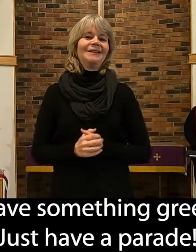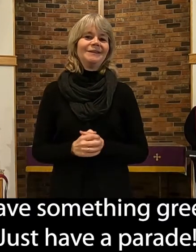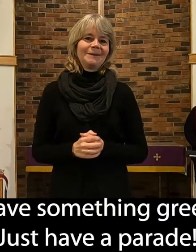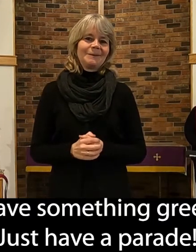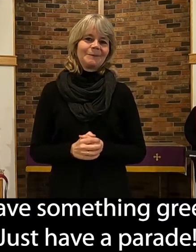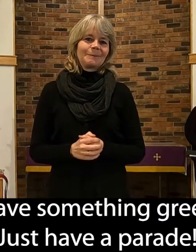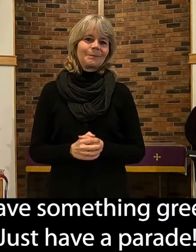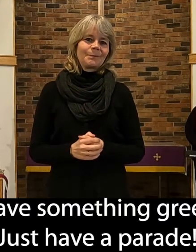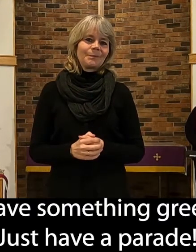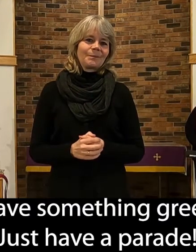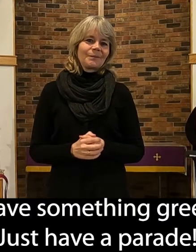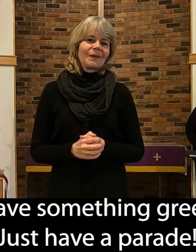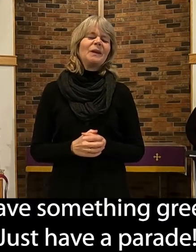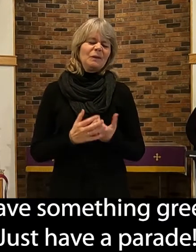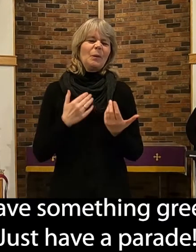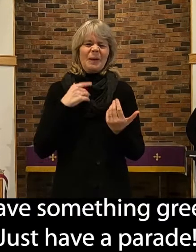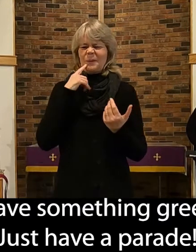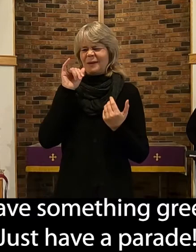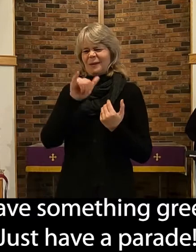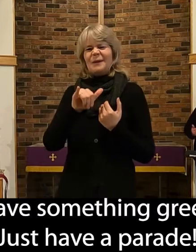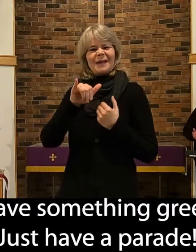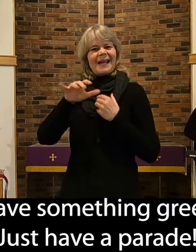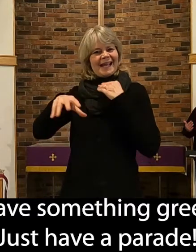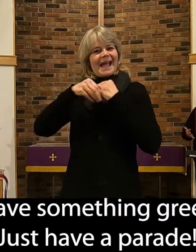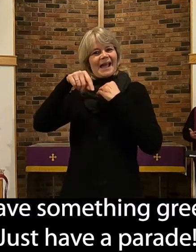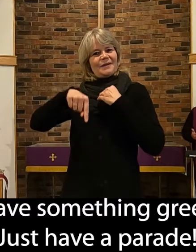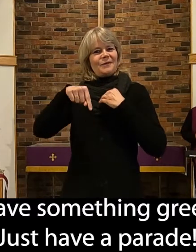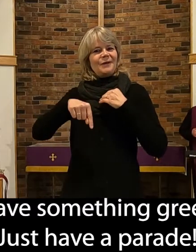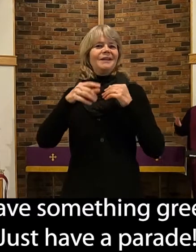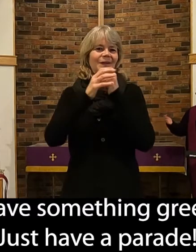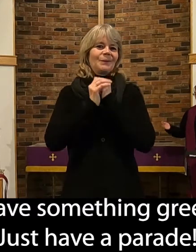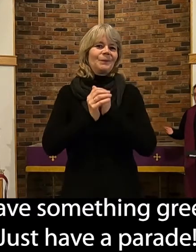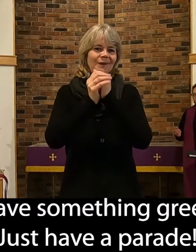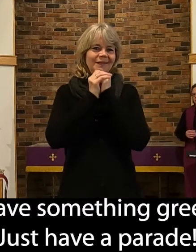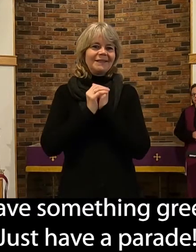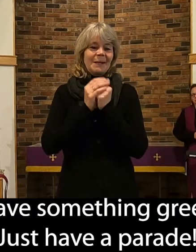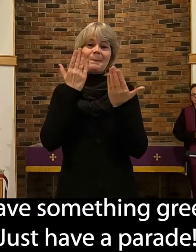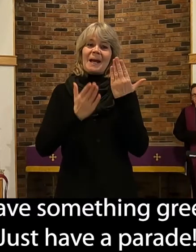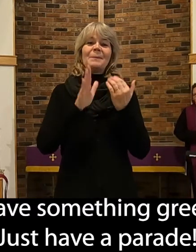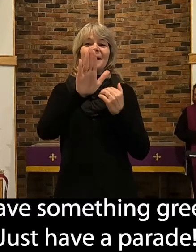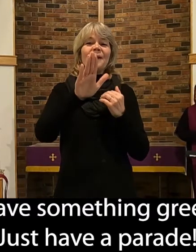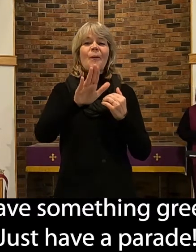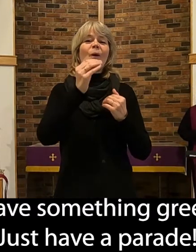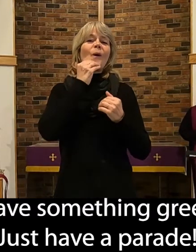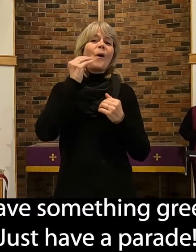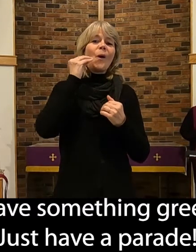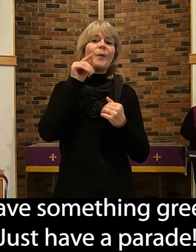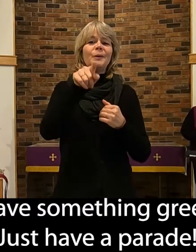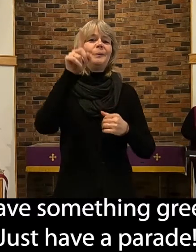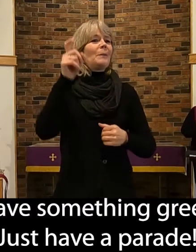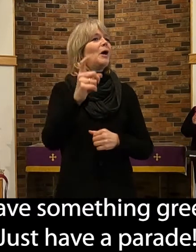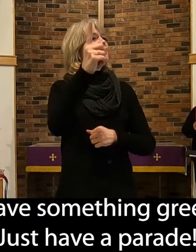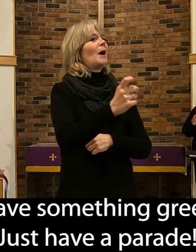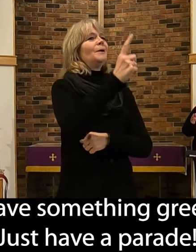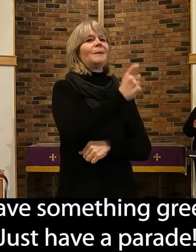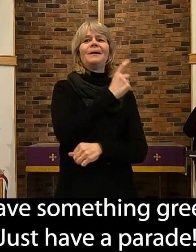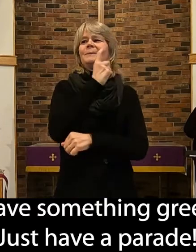So we will be doing that today in worship together. You might be marching around your living room all by yourself, but you're not alone.